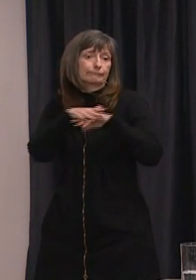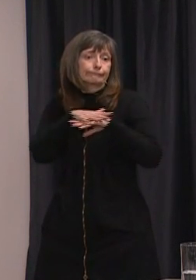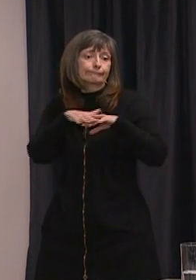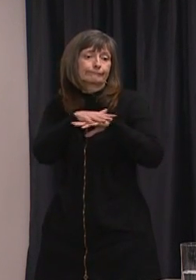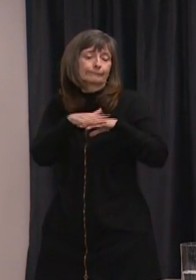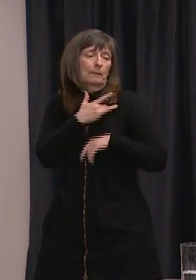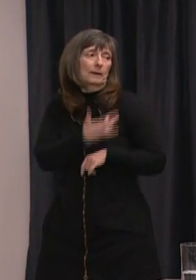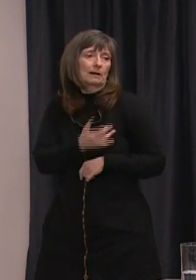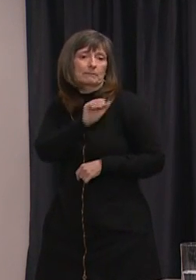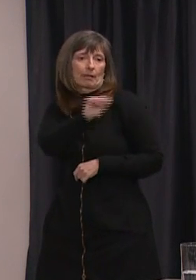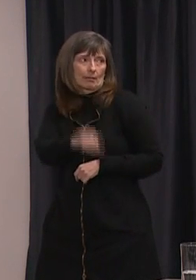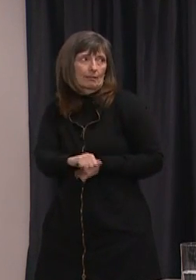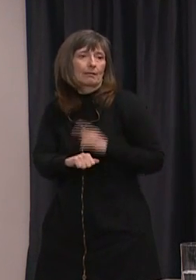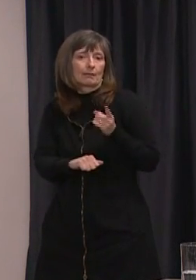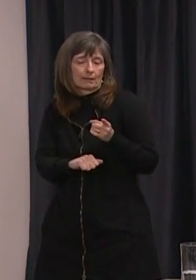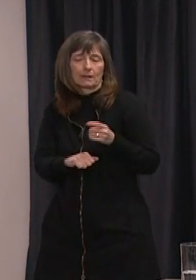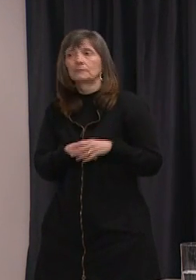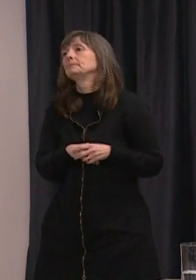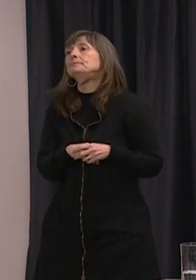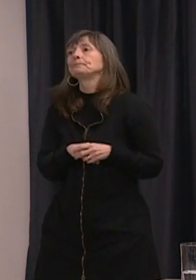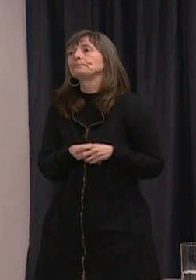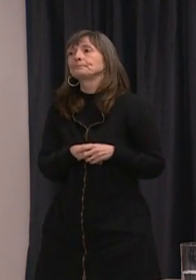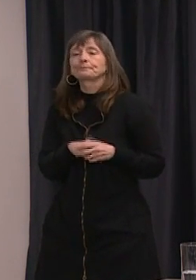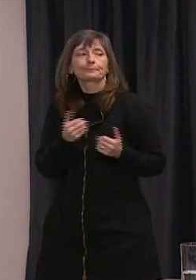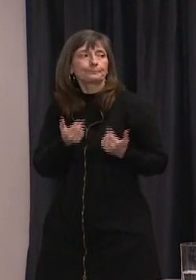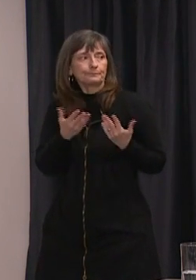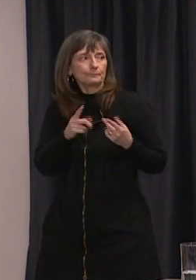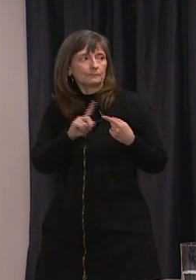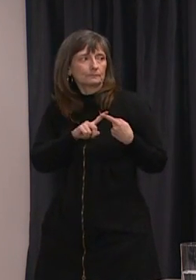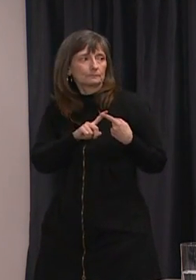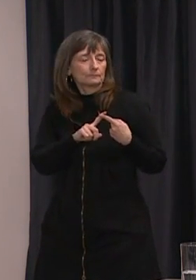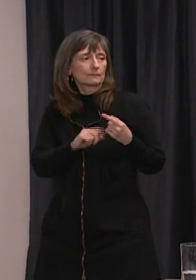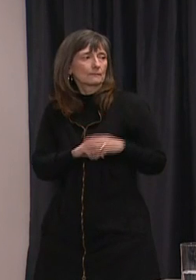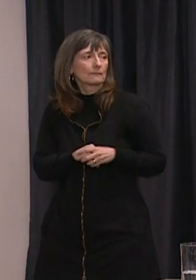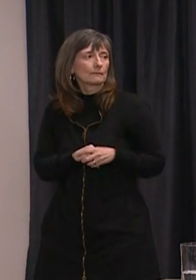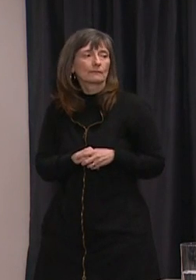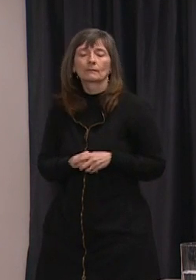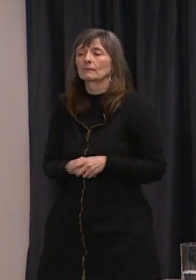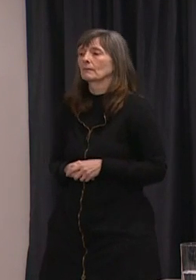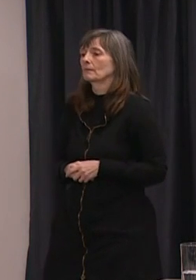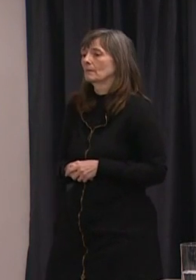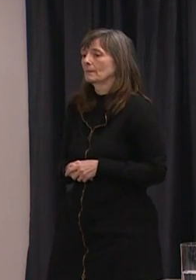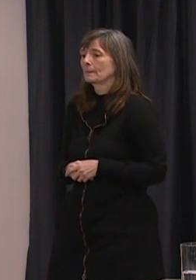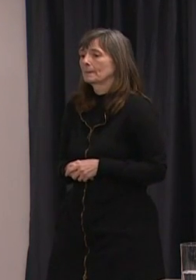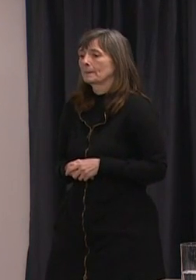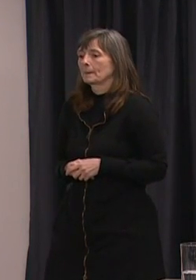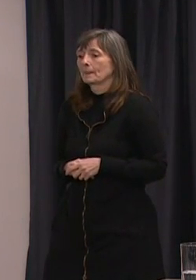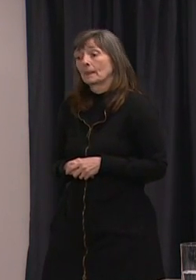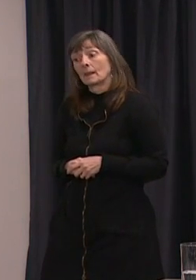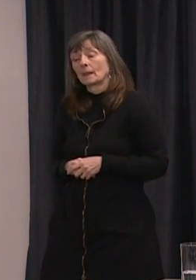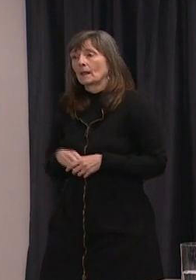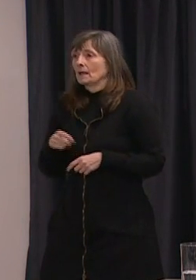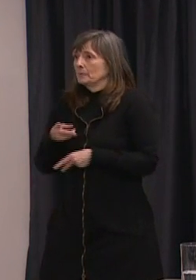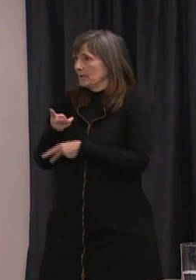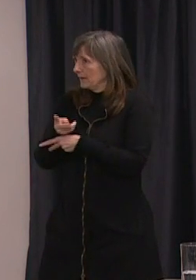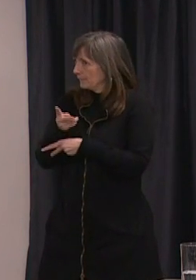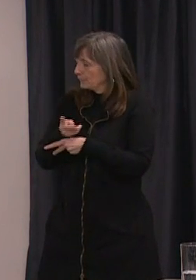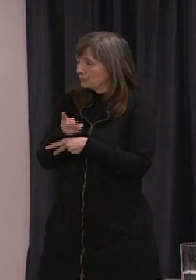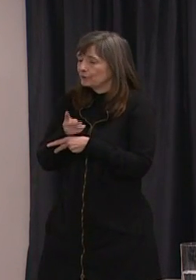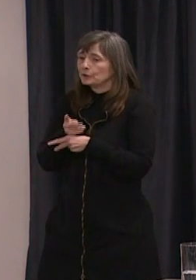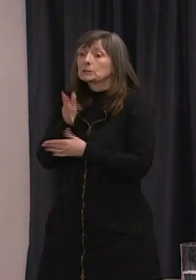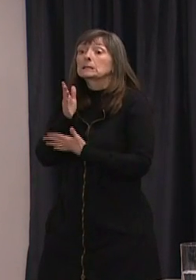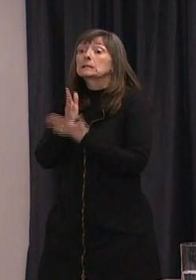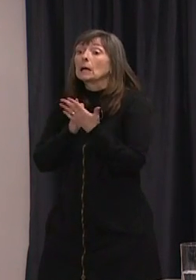uh specifically gathering what's your recommendation there so uh you know we have to be careful because certain essential